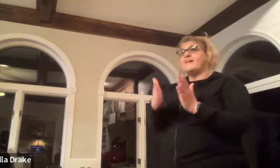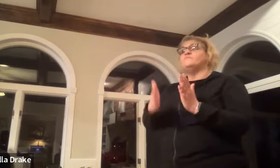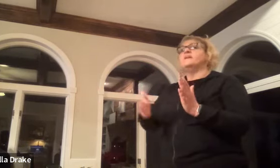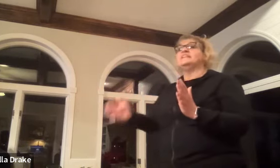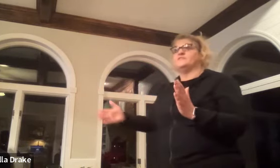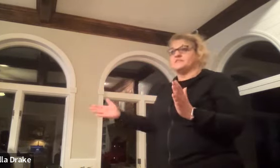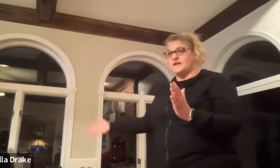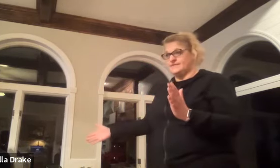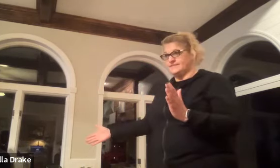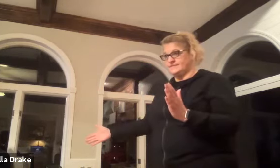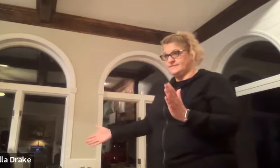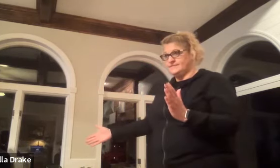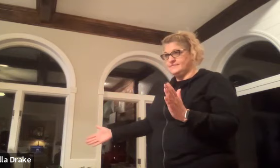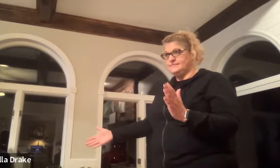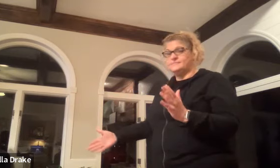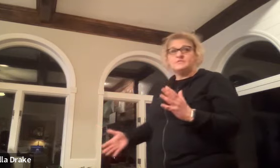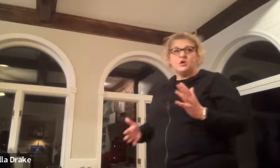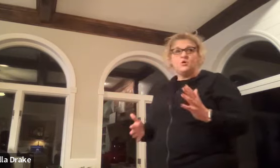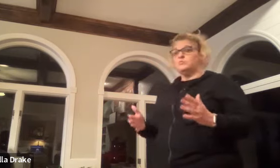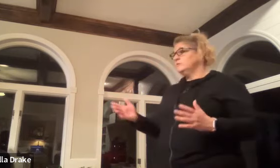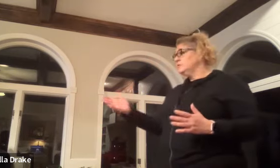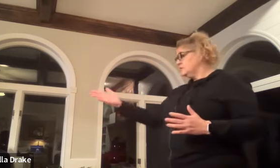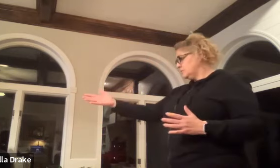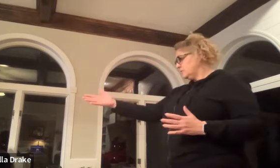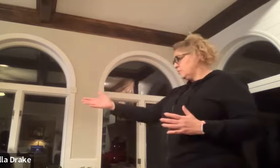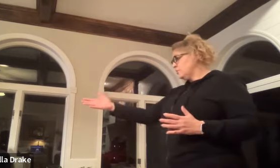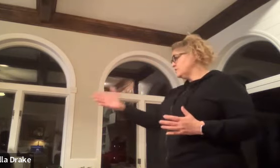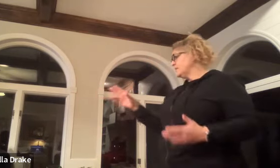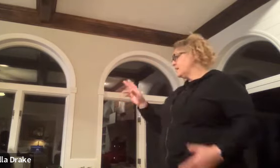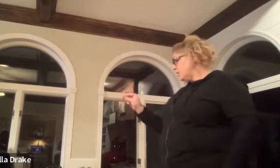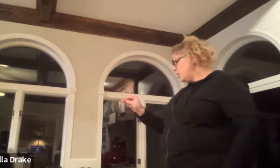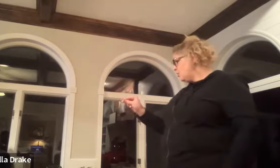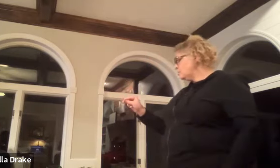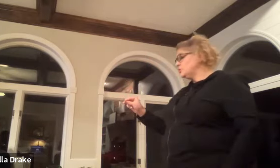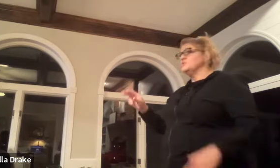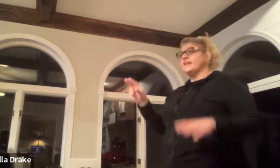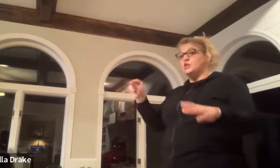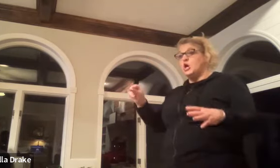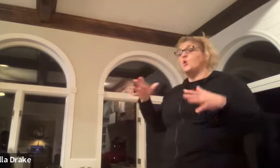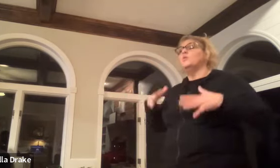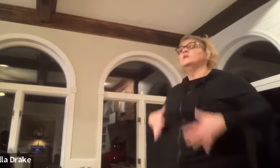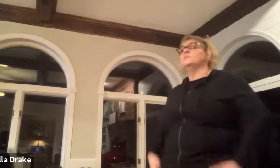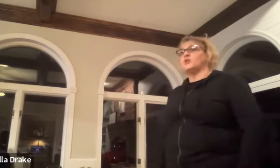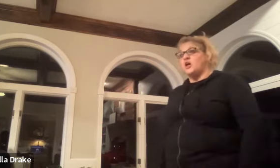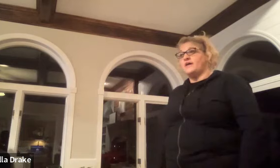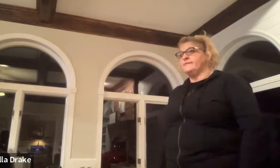have many different signs so her saying no you're saying no to put on